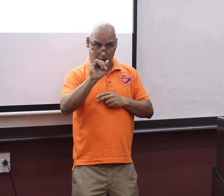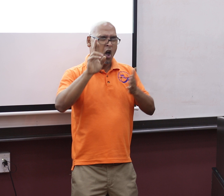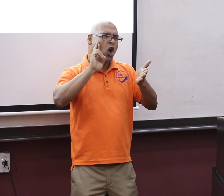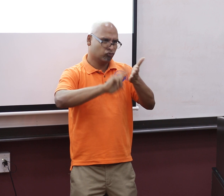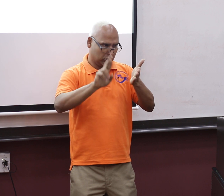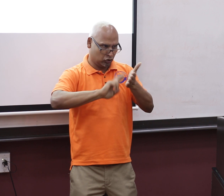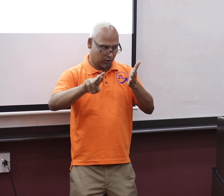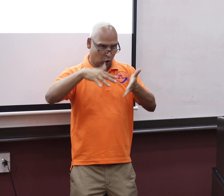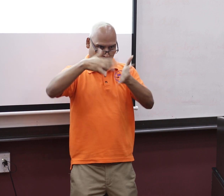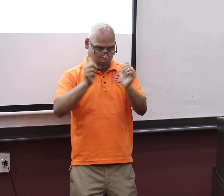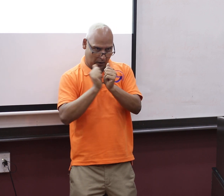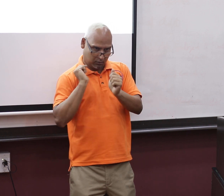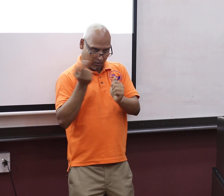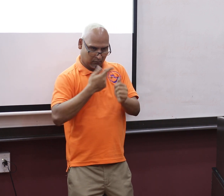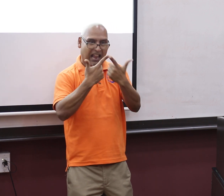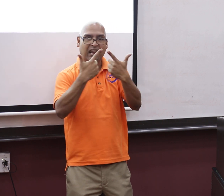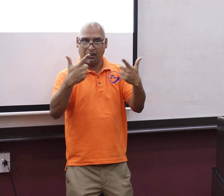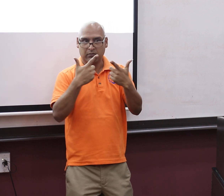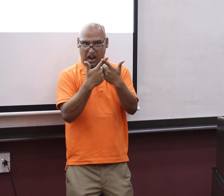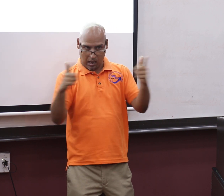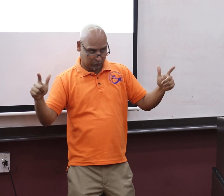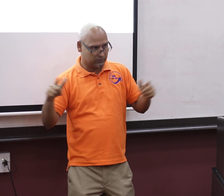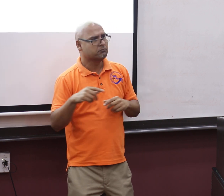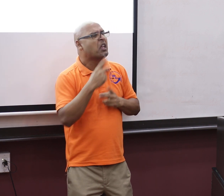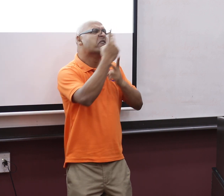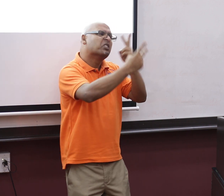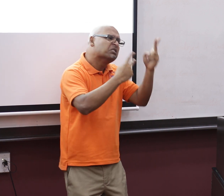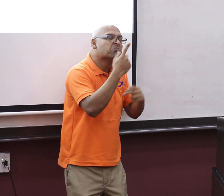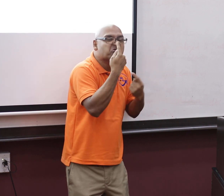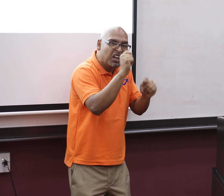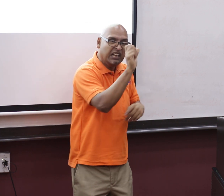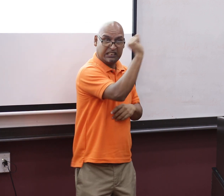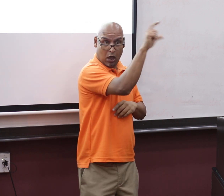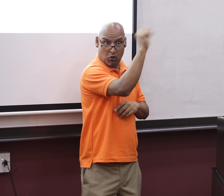In the past, I was doing research on languages with Yui.